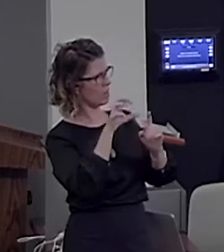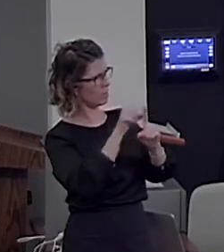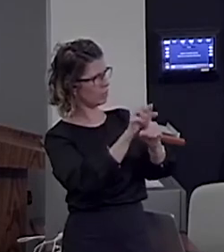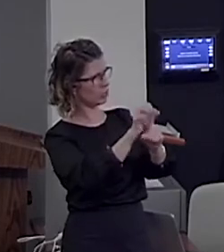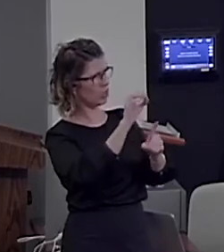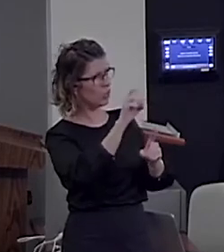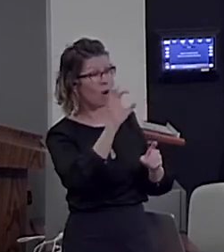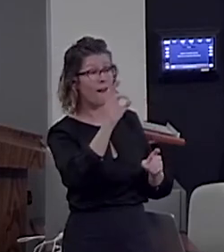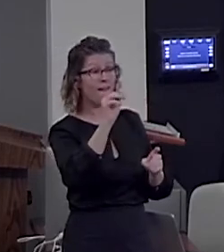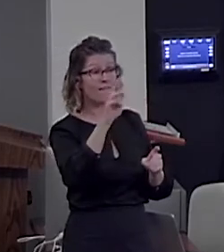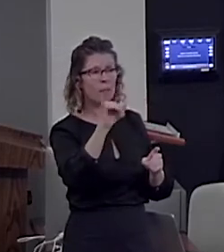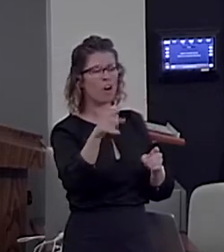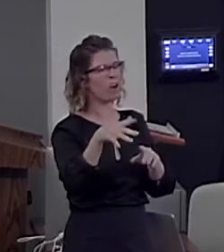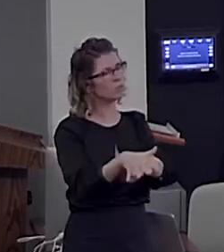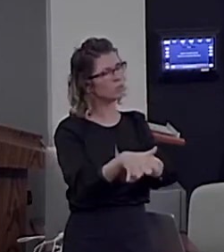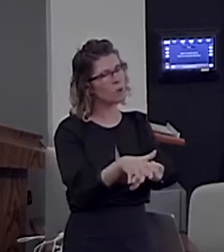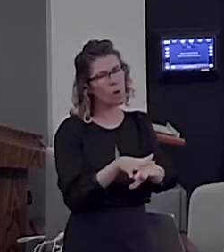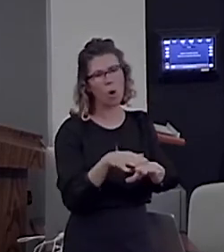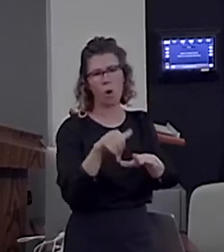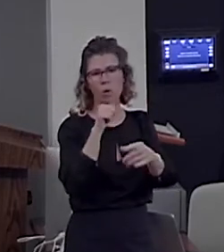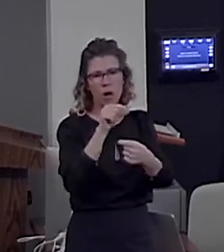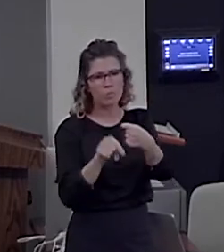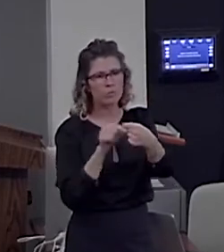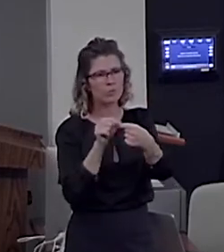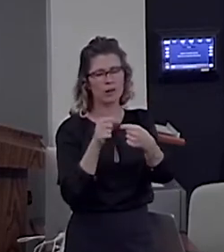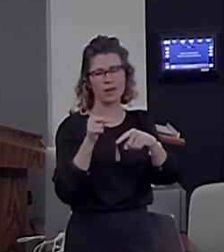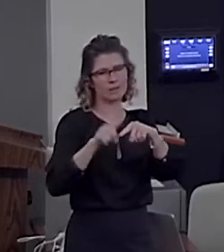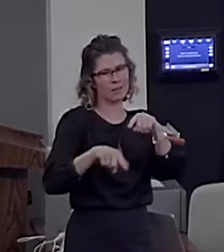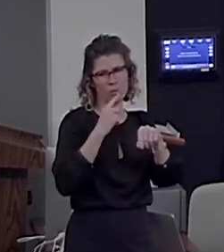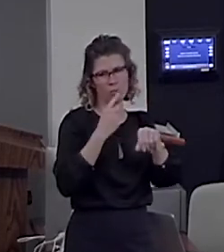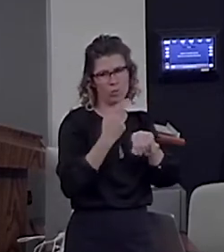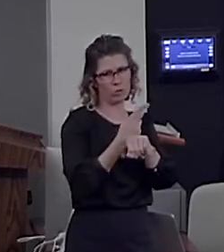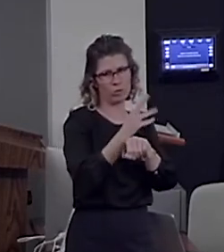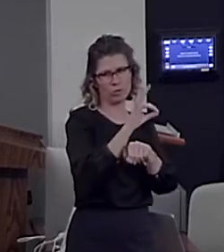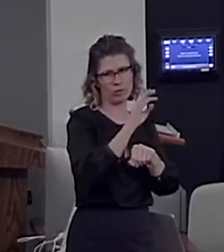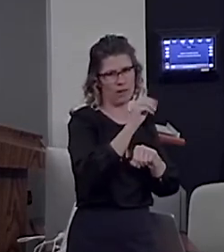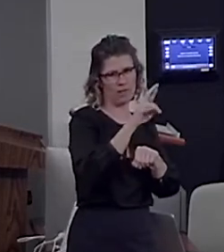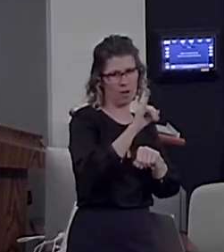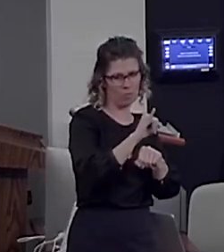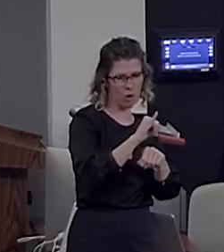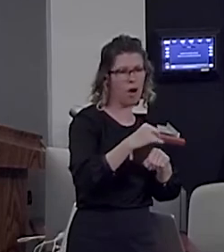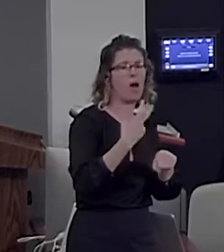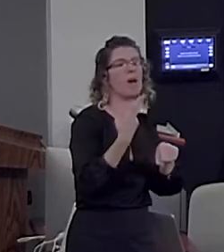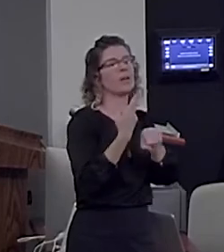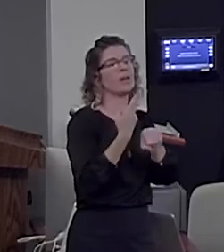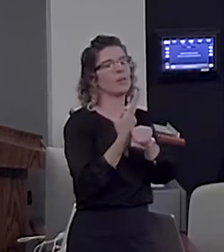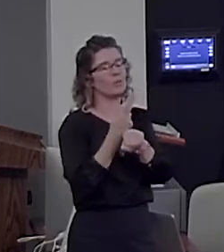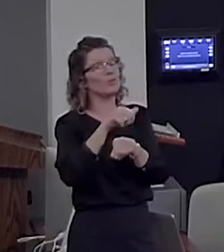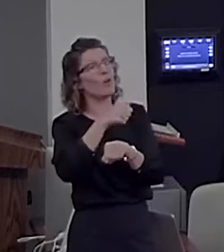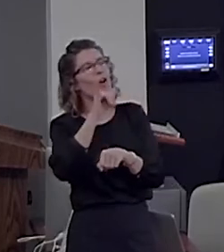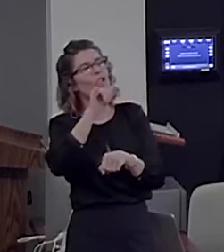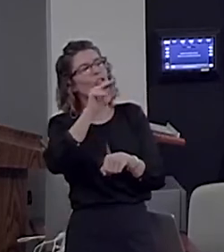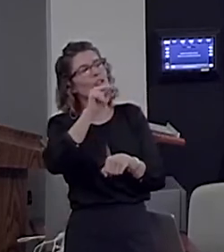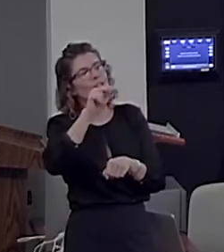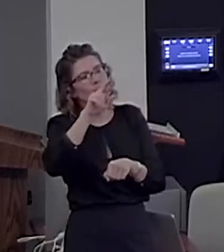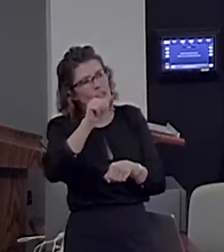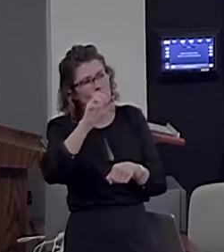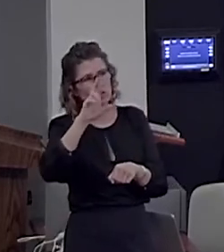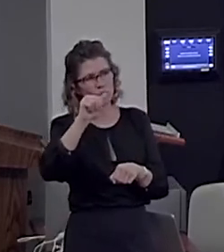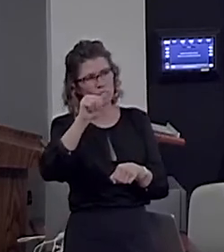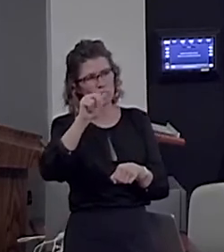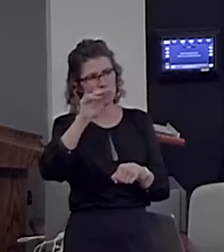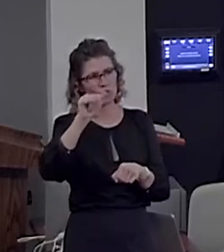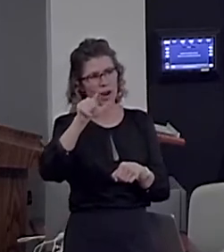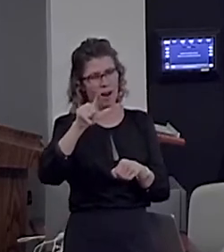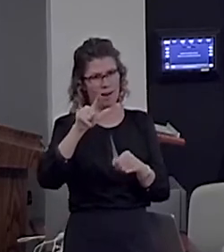It's too imprecise. So, we went to another method which involves intracranial recordings. Having hundreds of